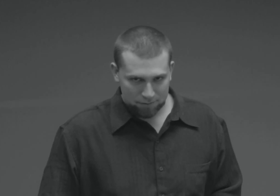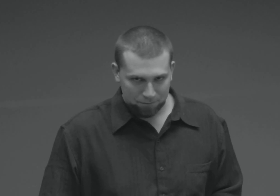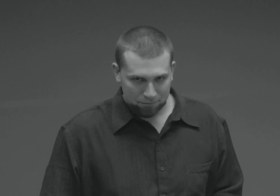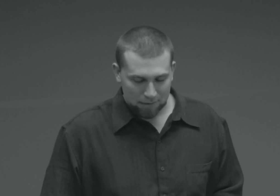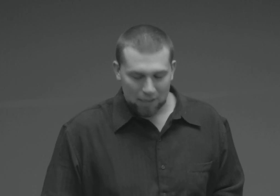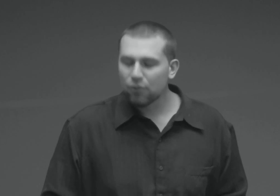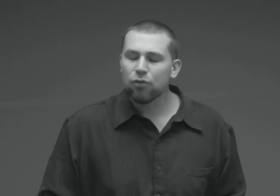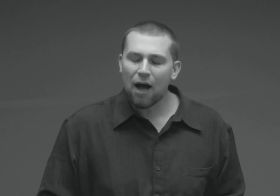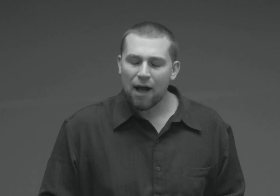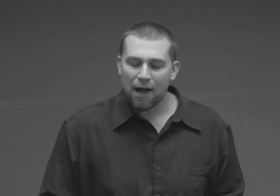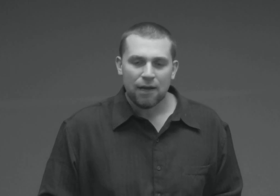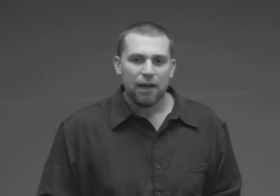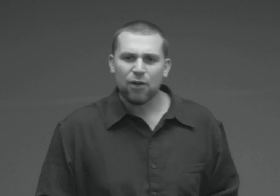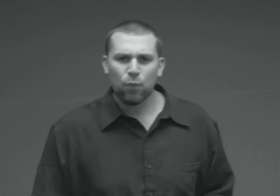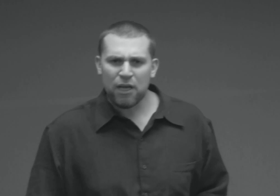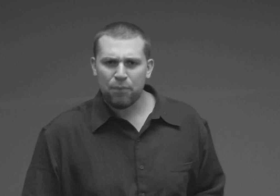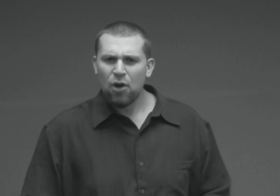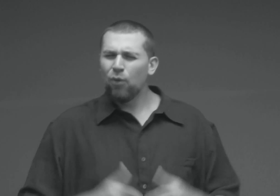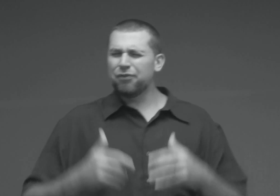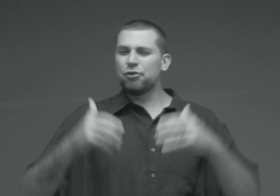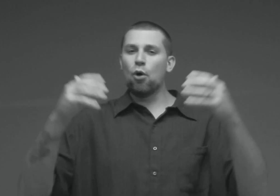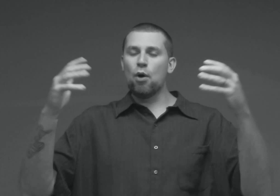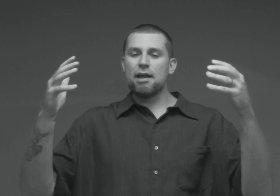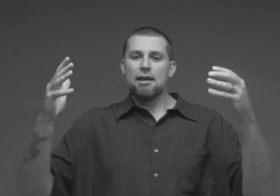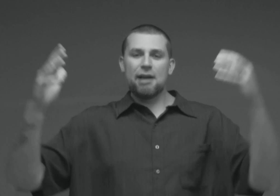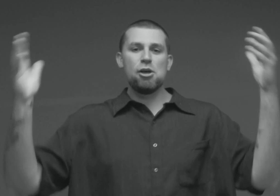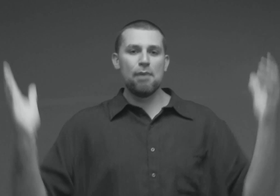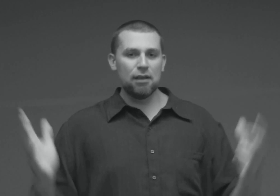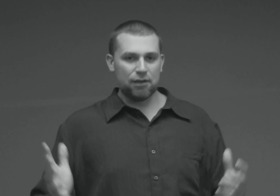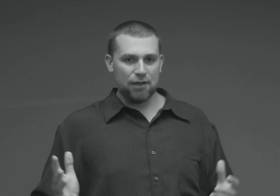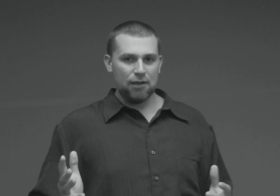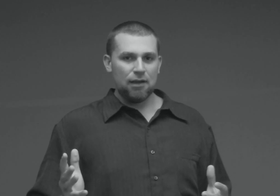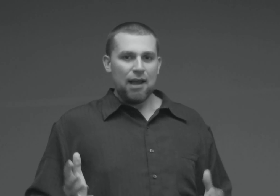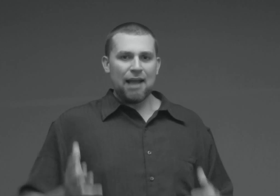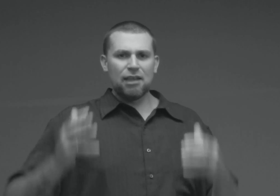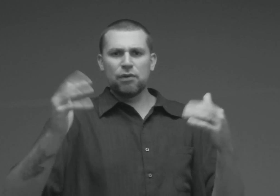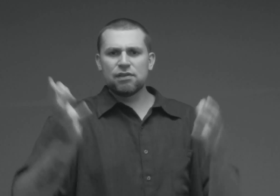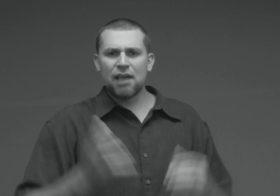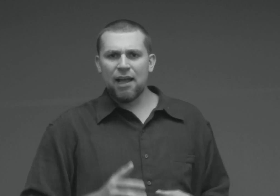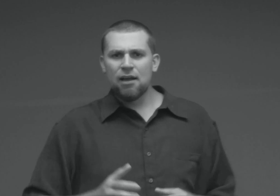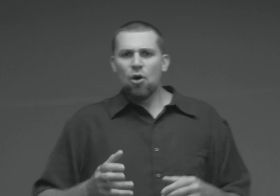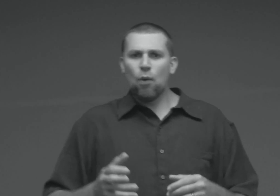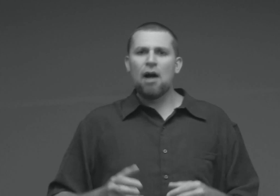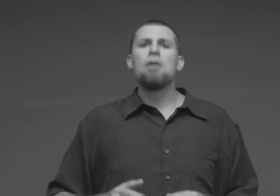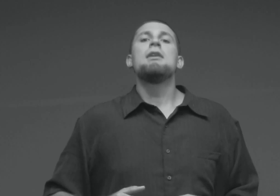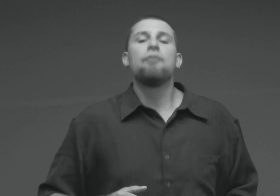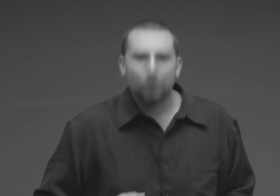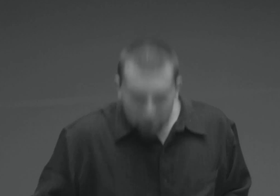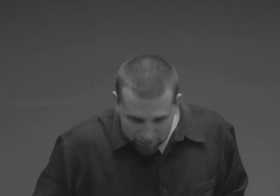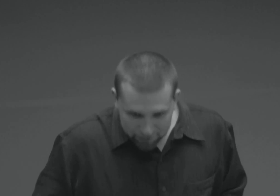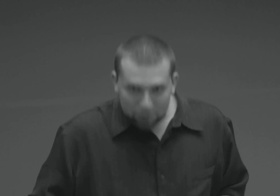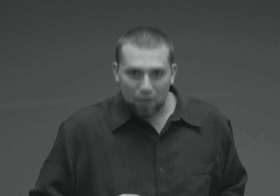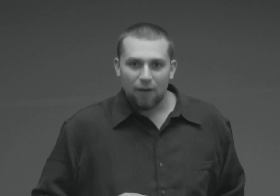and cry and weep with joy and humility. And they would say, while flinging the